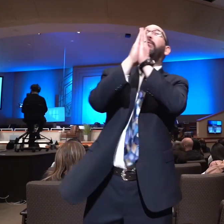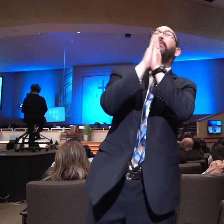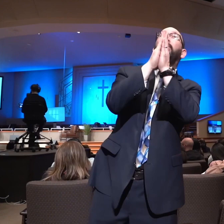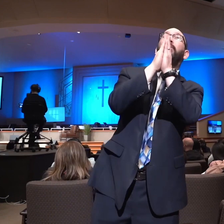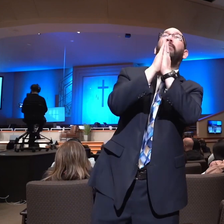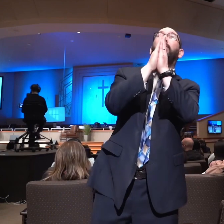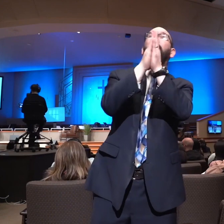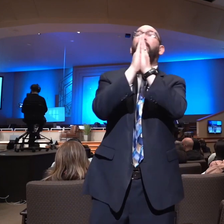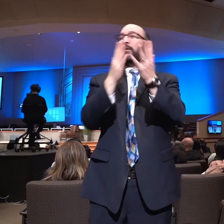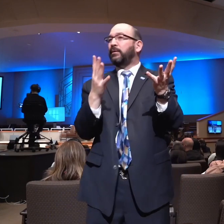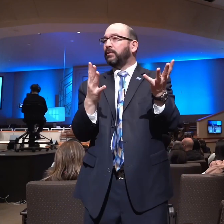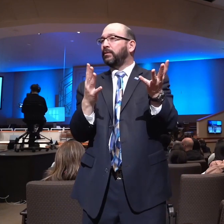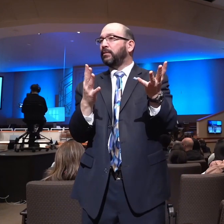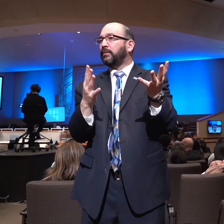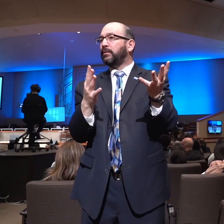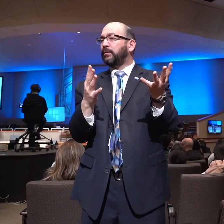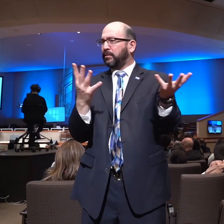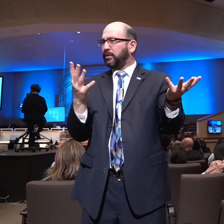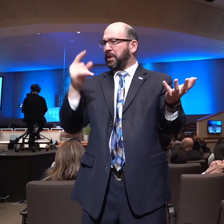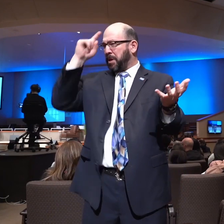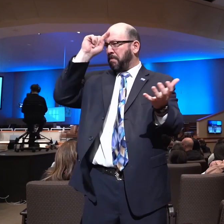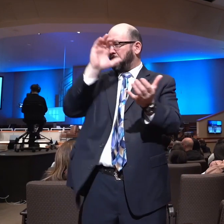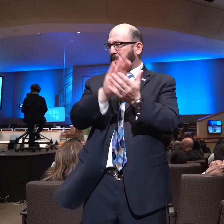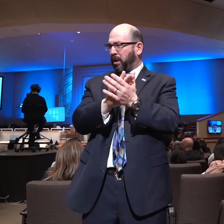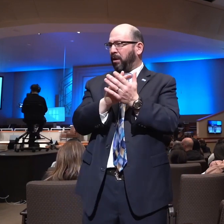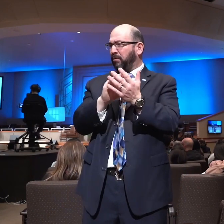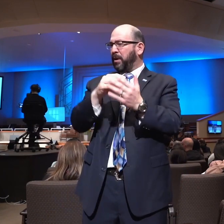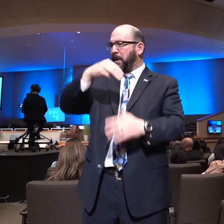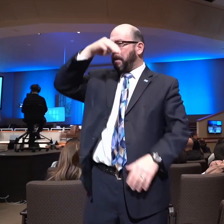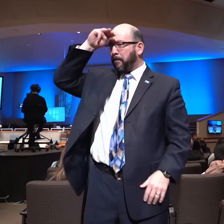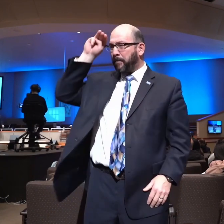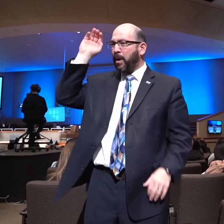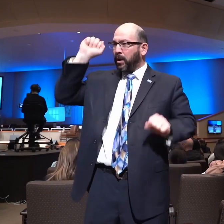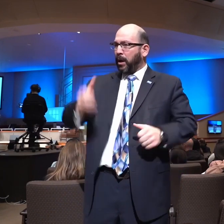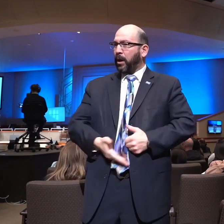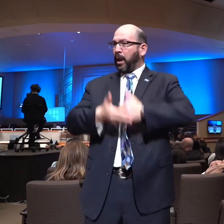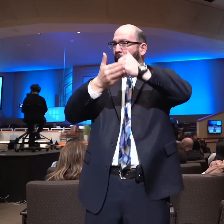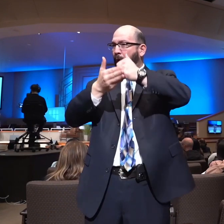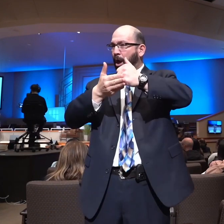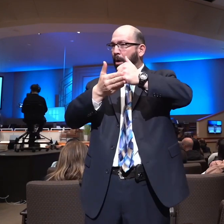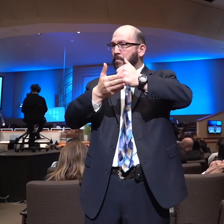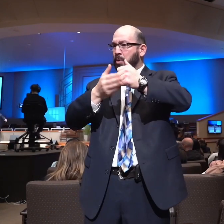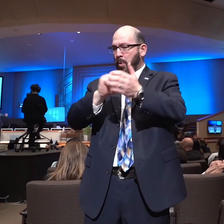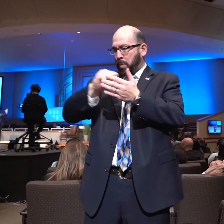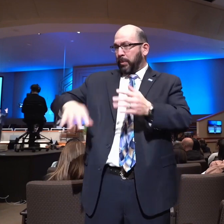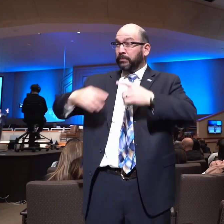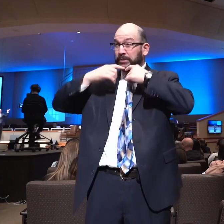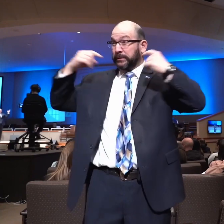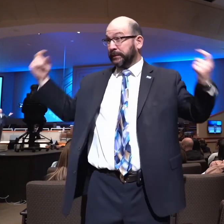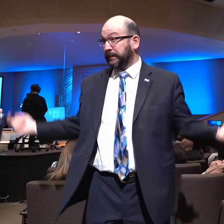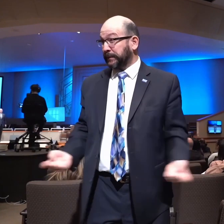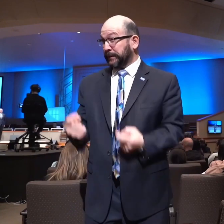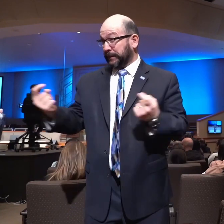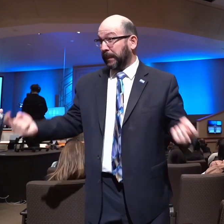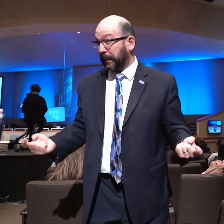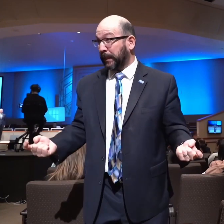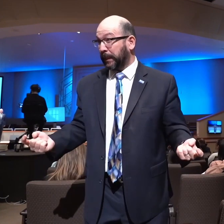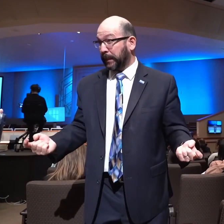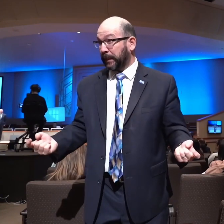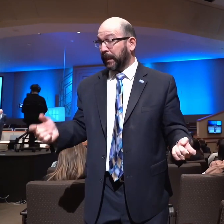-redemptrix, and that you pray to Mary, and that she can help you get your sins taken care of, and get your prayers up to God. And this